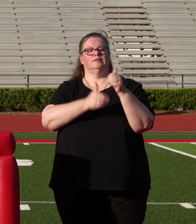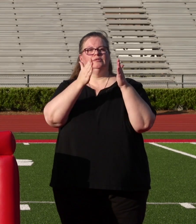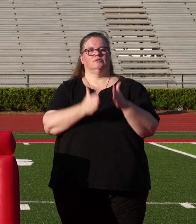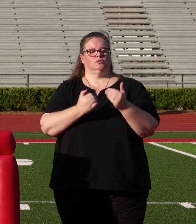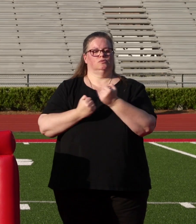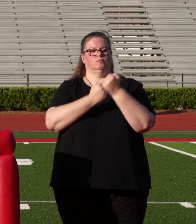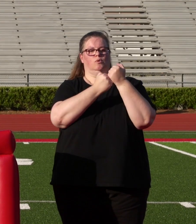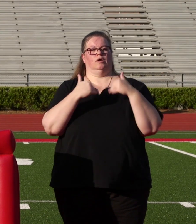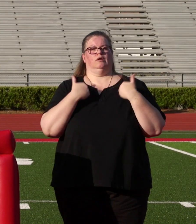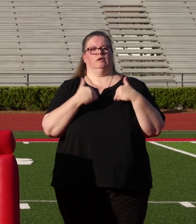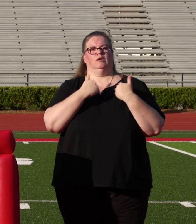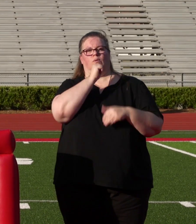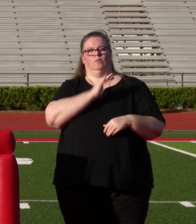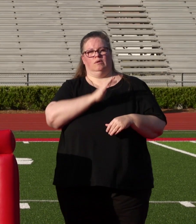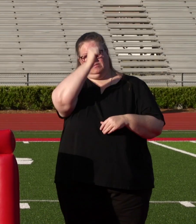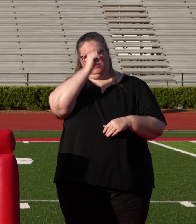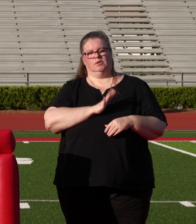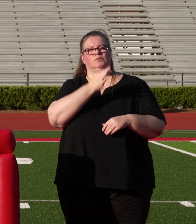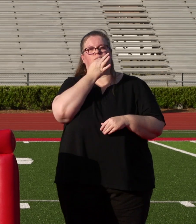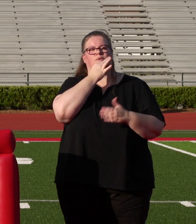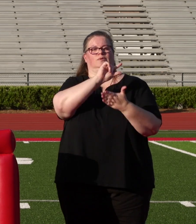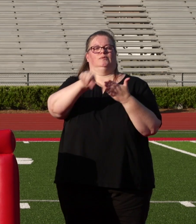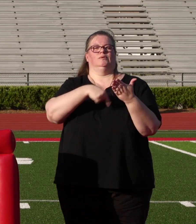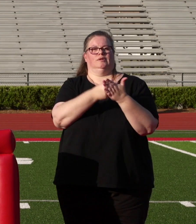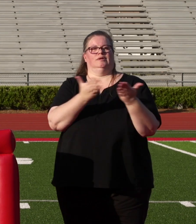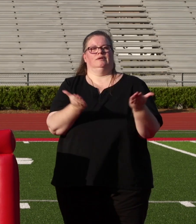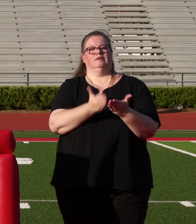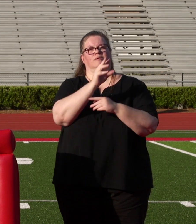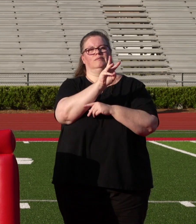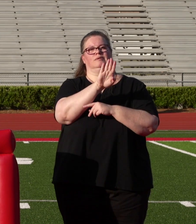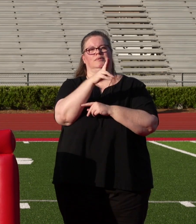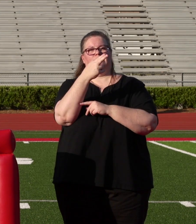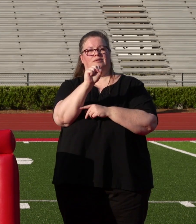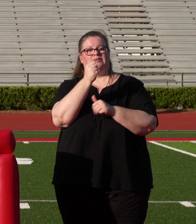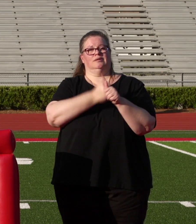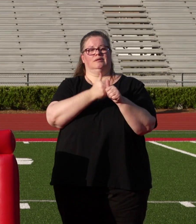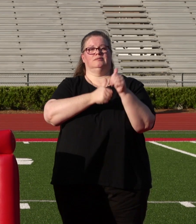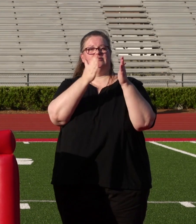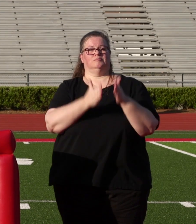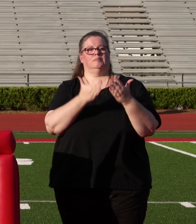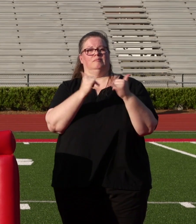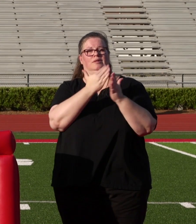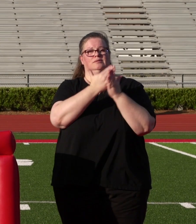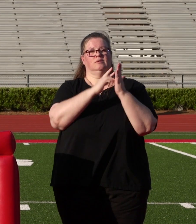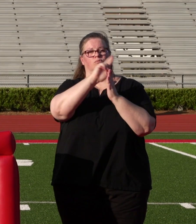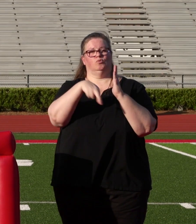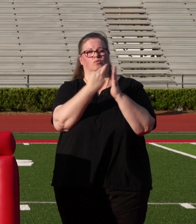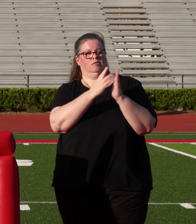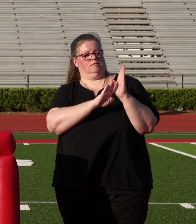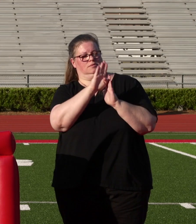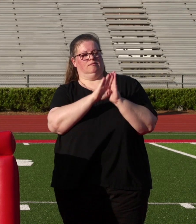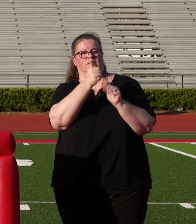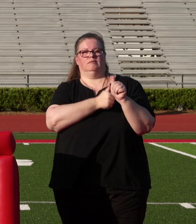supporting the young women and men who will soon be graduates of Wanderbarer High School. Each of you have played some role in the development of these young